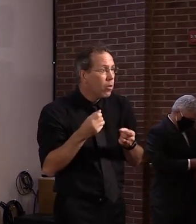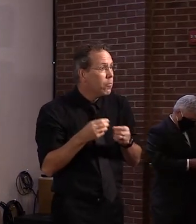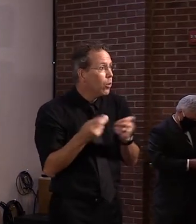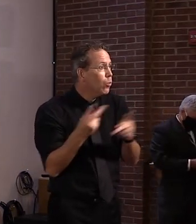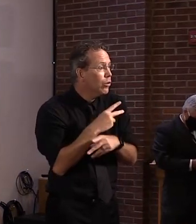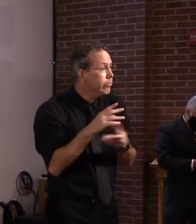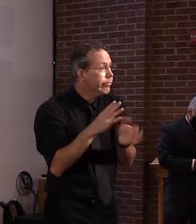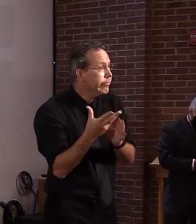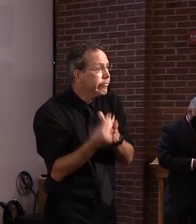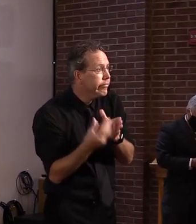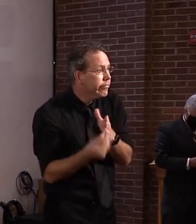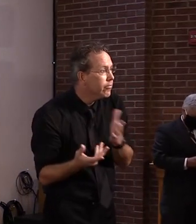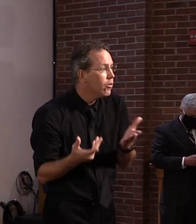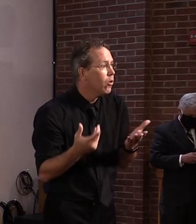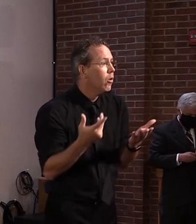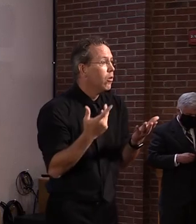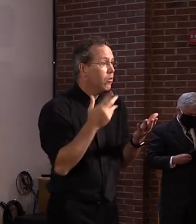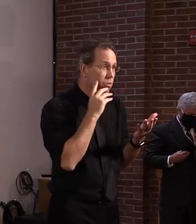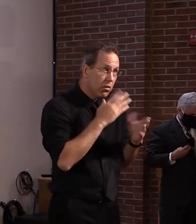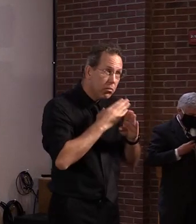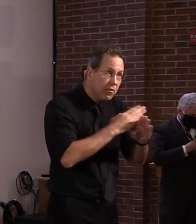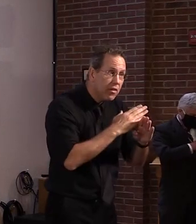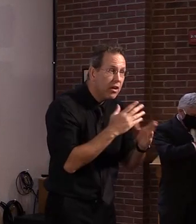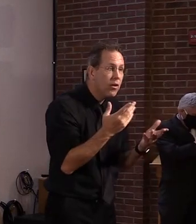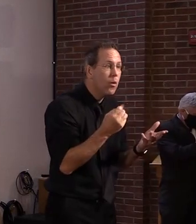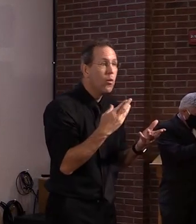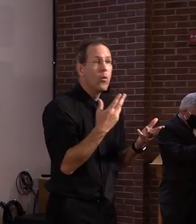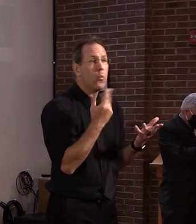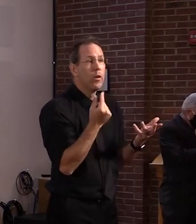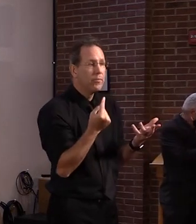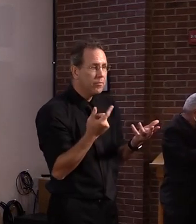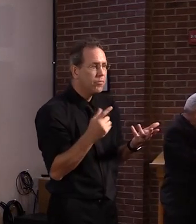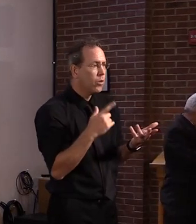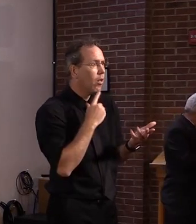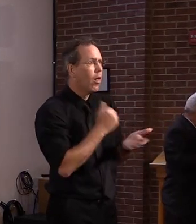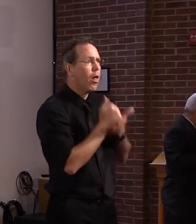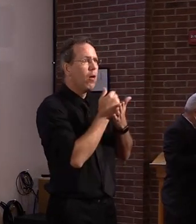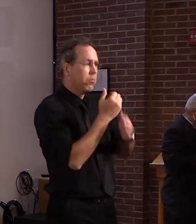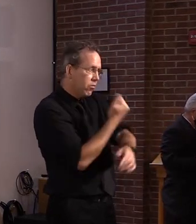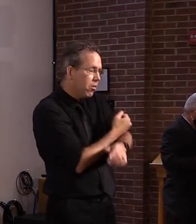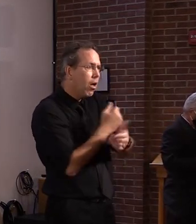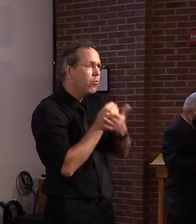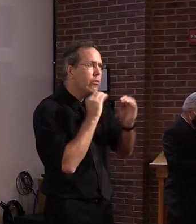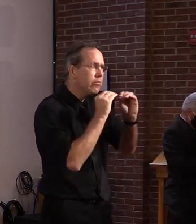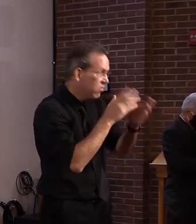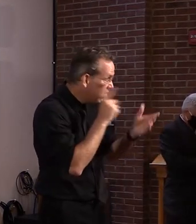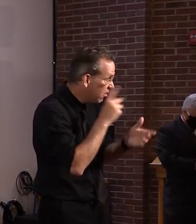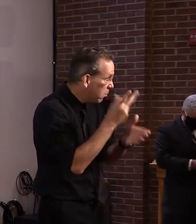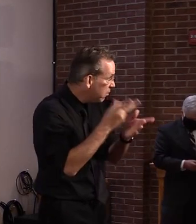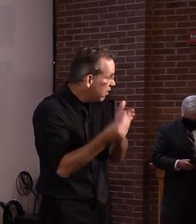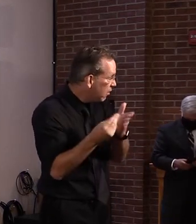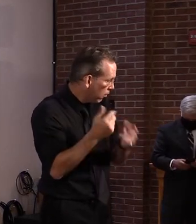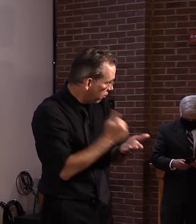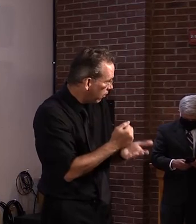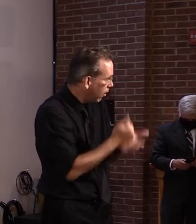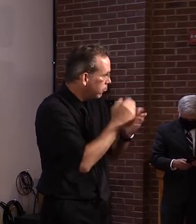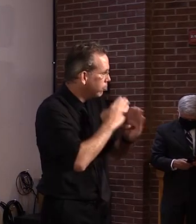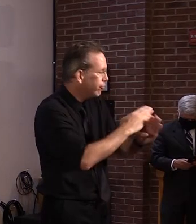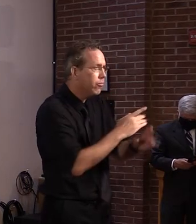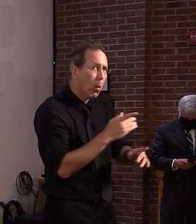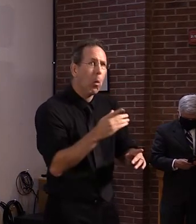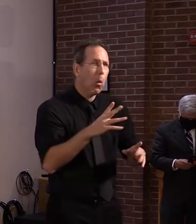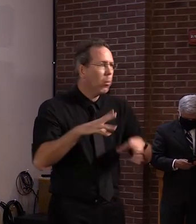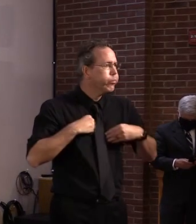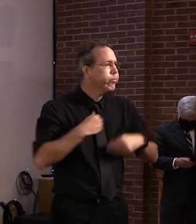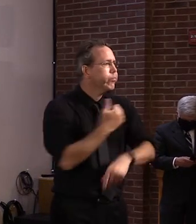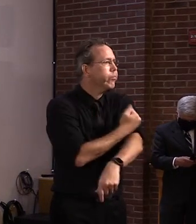life and livelihood here in the U S and in our region in particular. Um, so from my